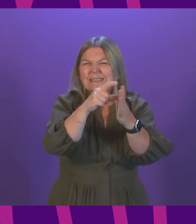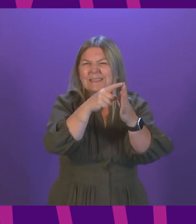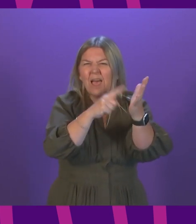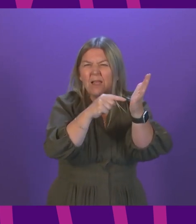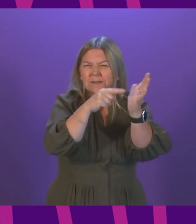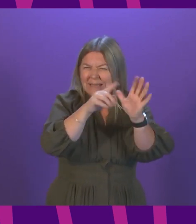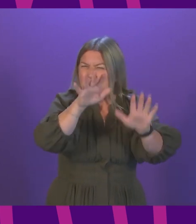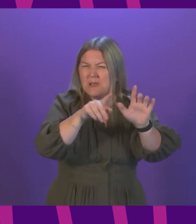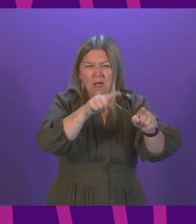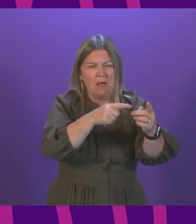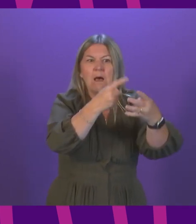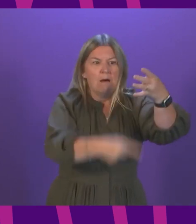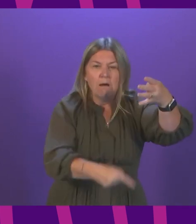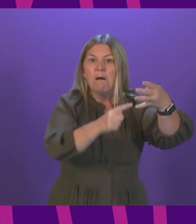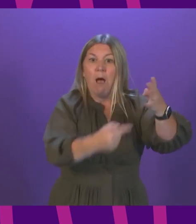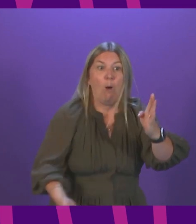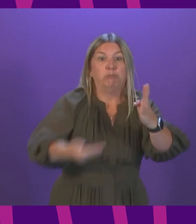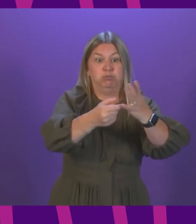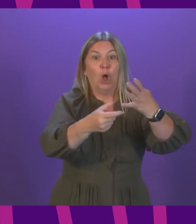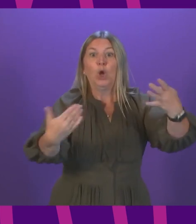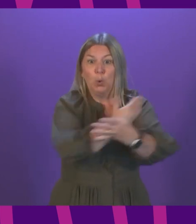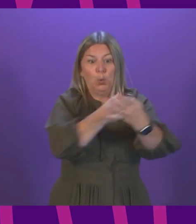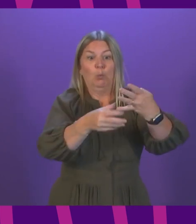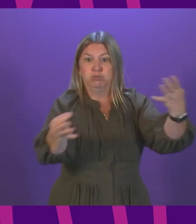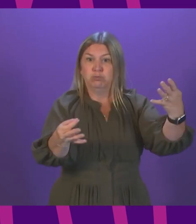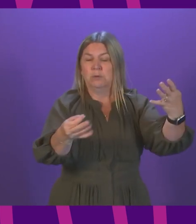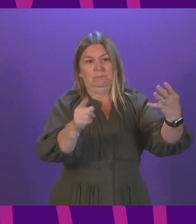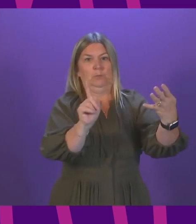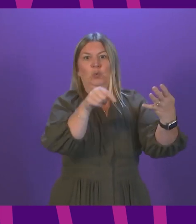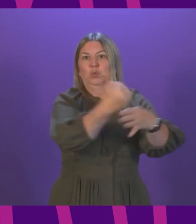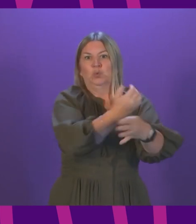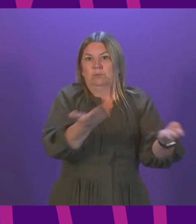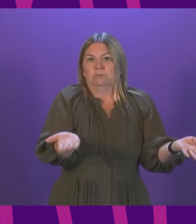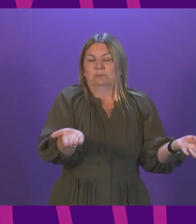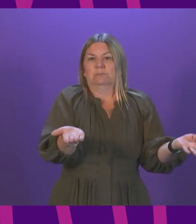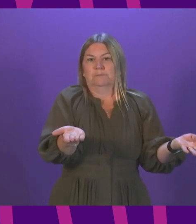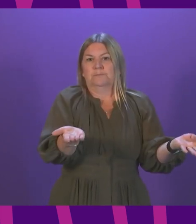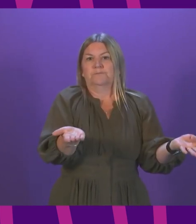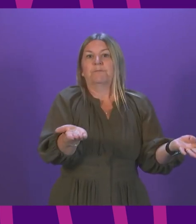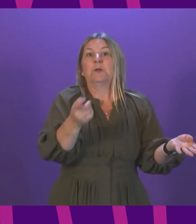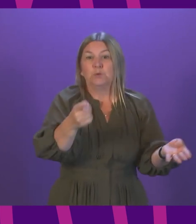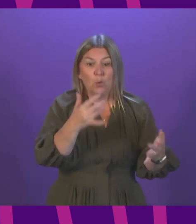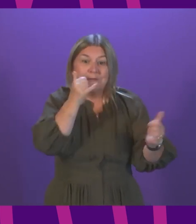quickly if a new variant does enter the country. Testing both before someone's departure to travel to Scotland